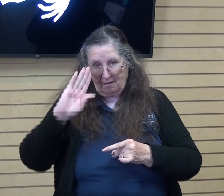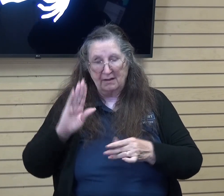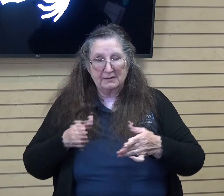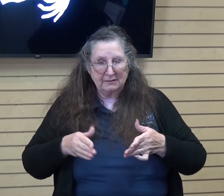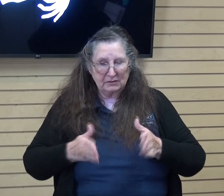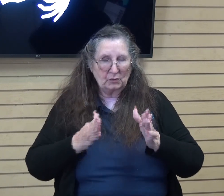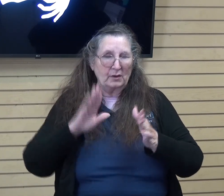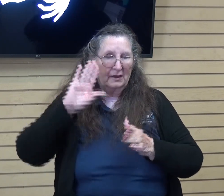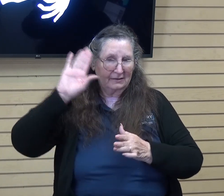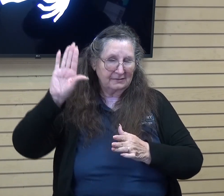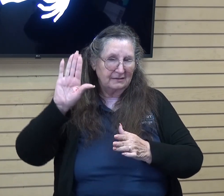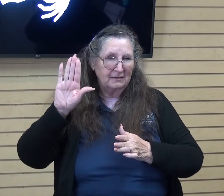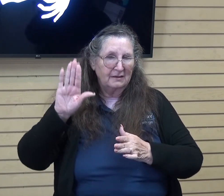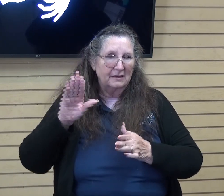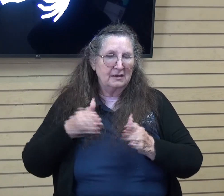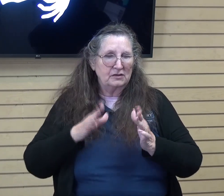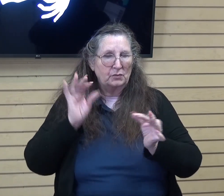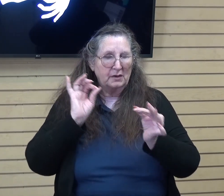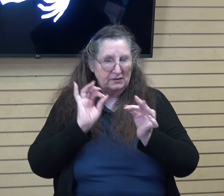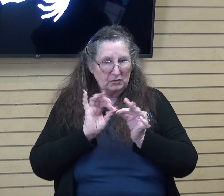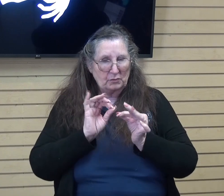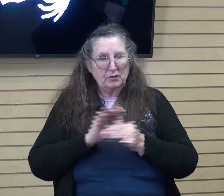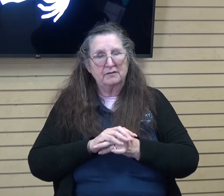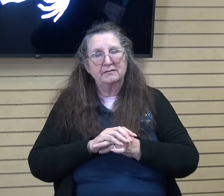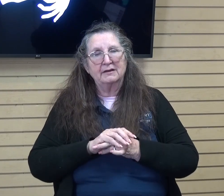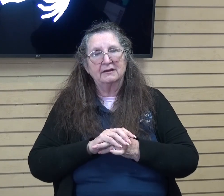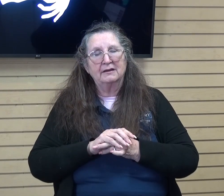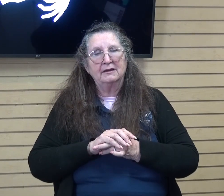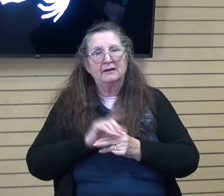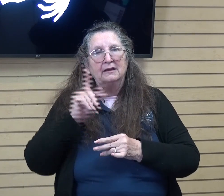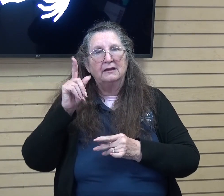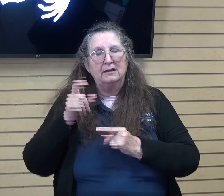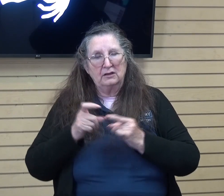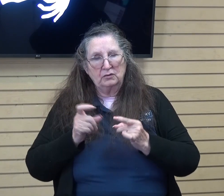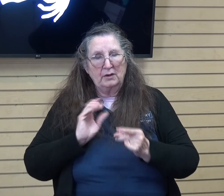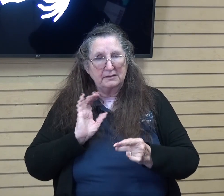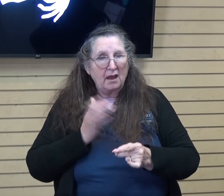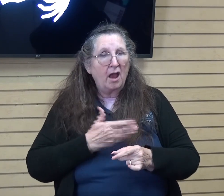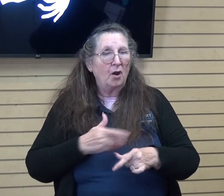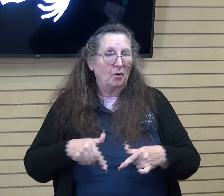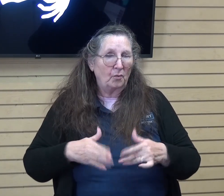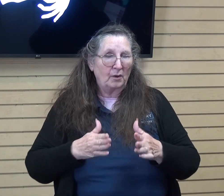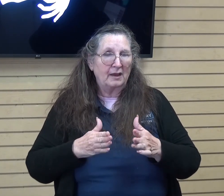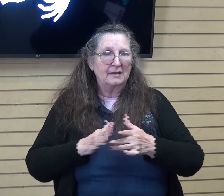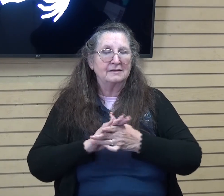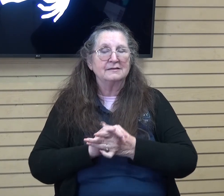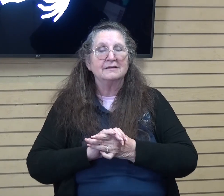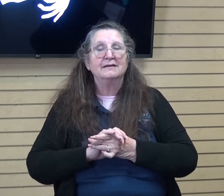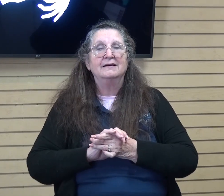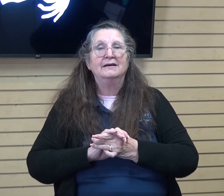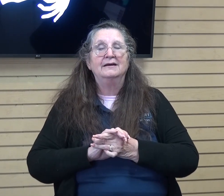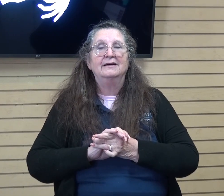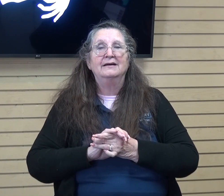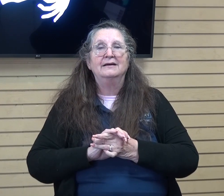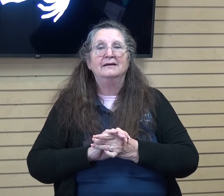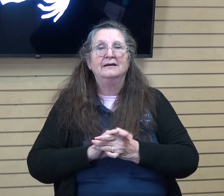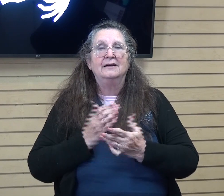learned um his ways are perfect that um he directs our ways and so before we got